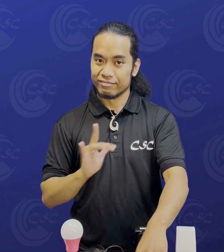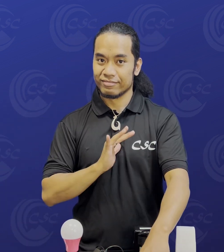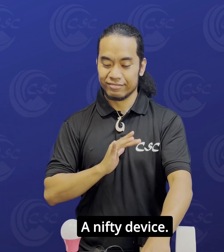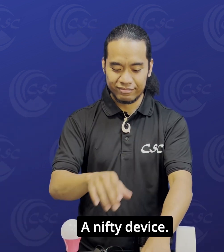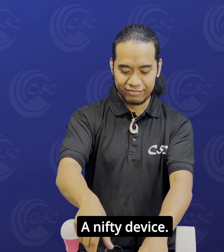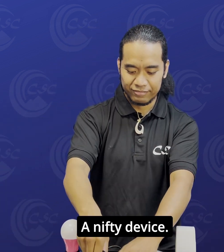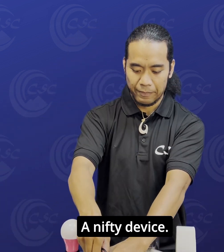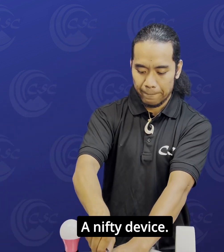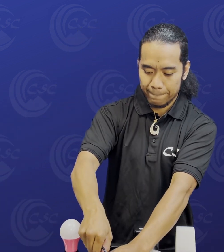A nifty device.